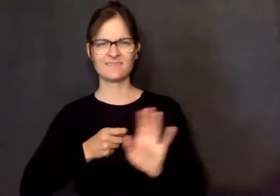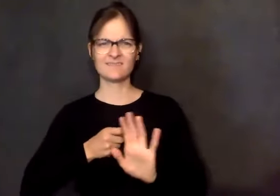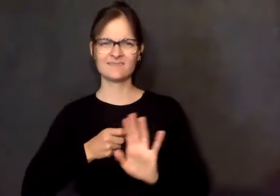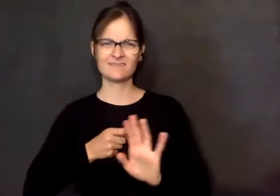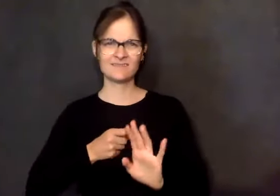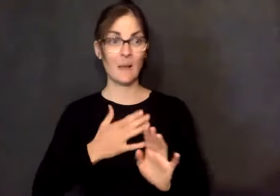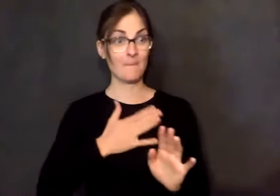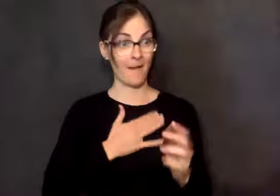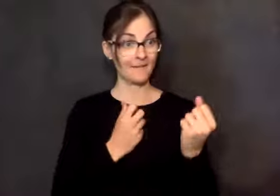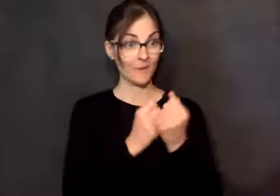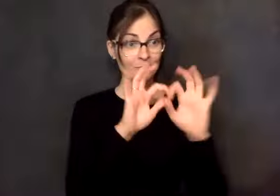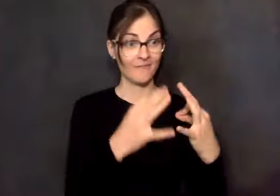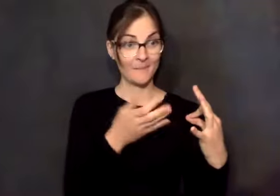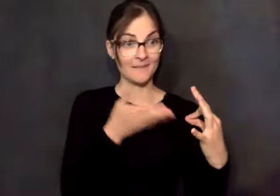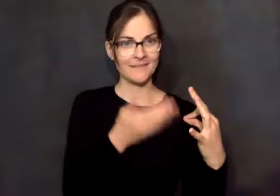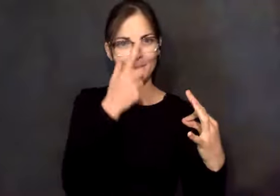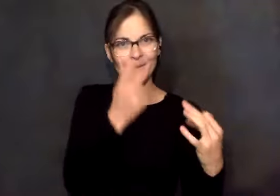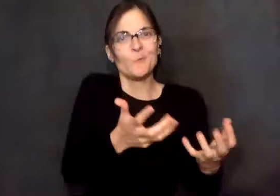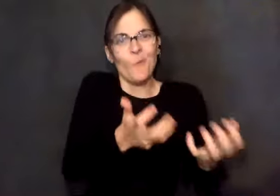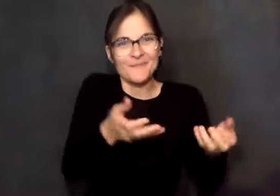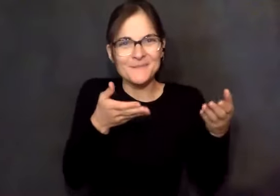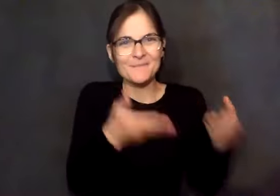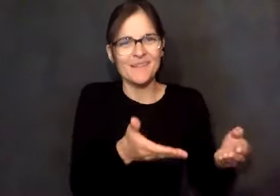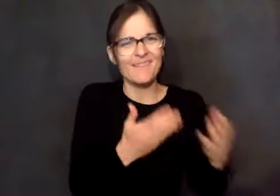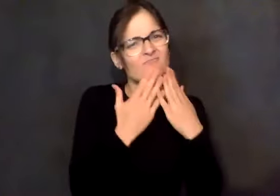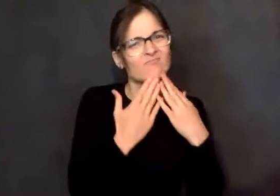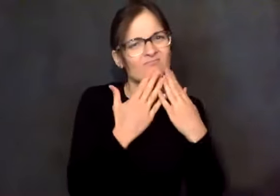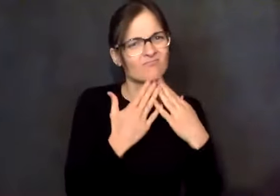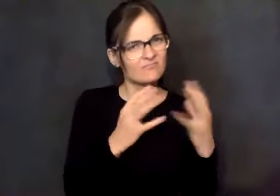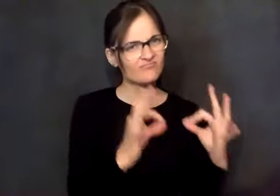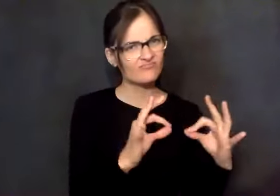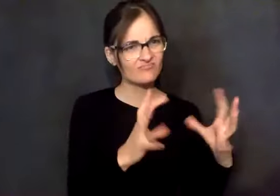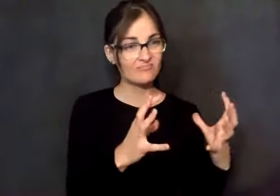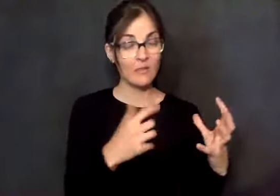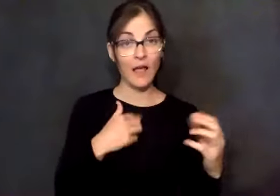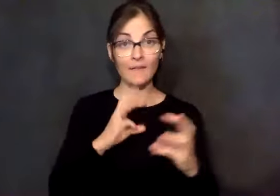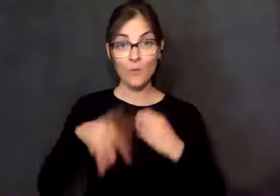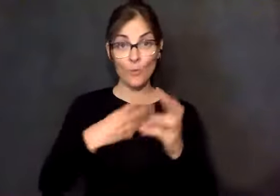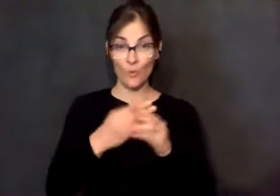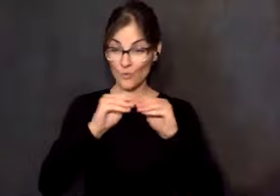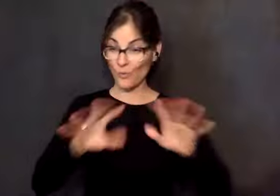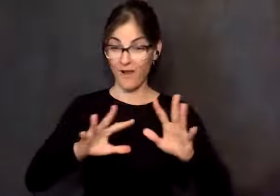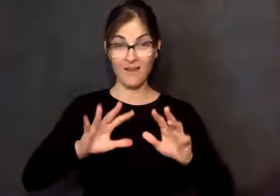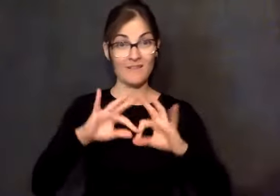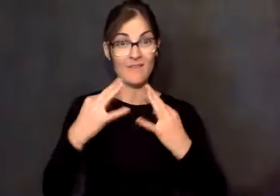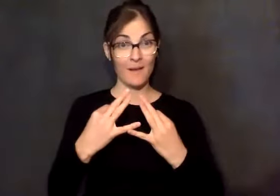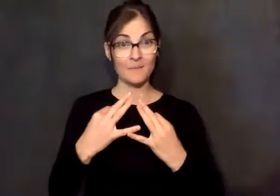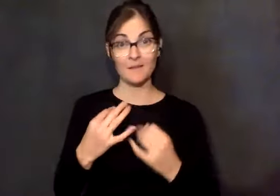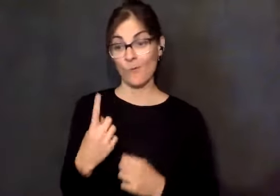because they want to be. And I have an international family because, you know, I, I sponsored a girl in Africa